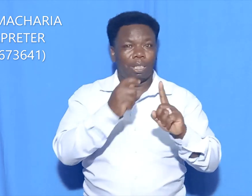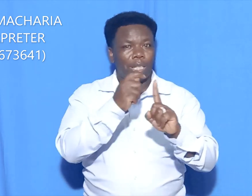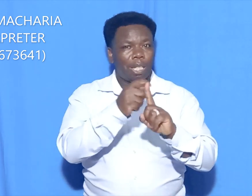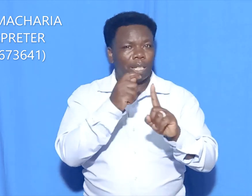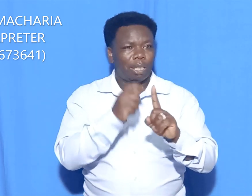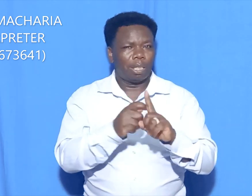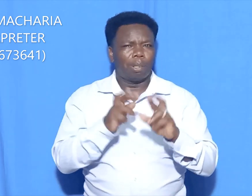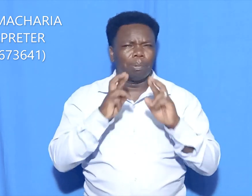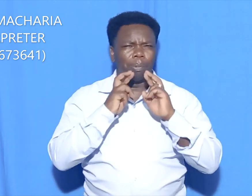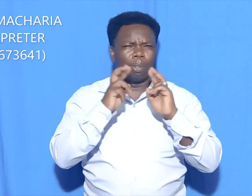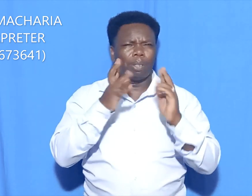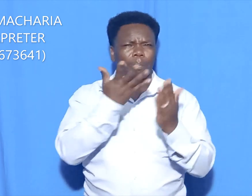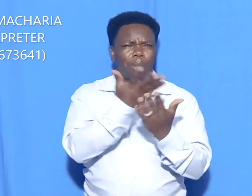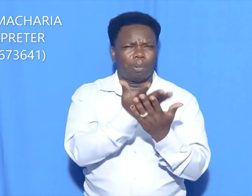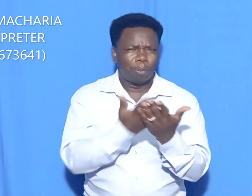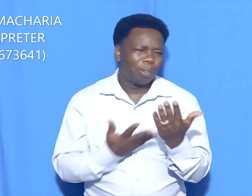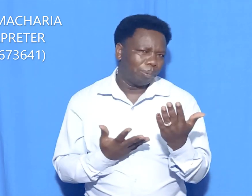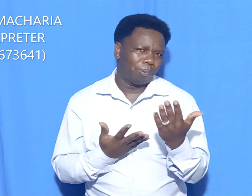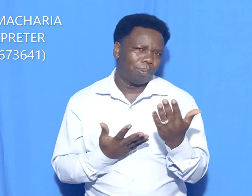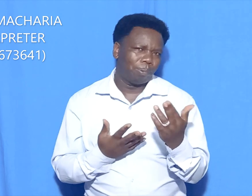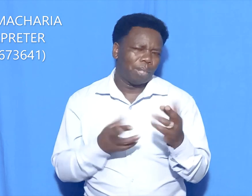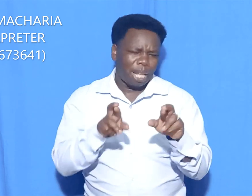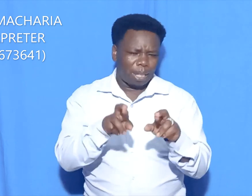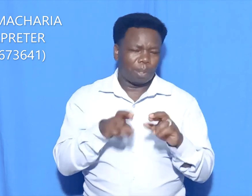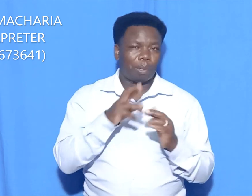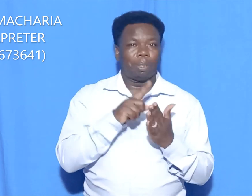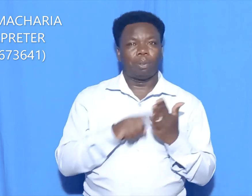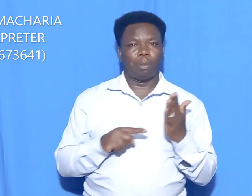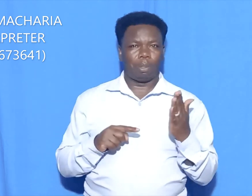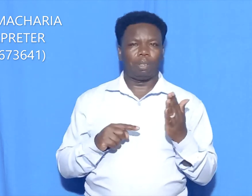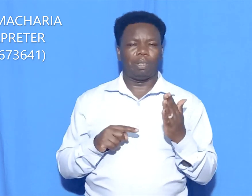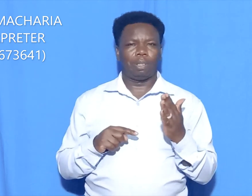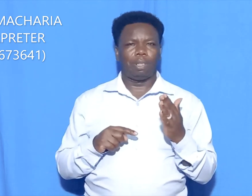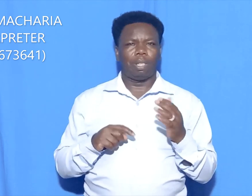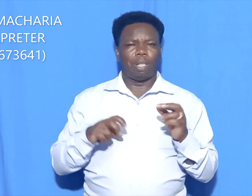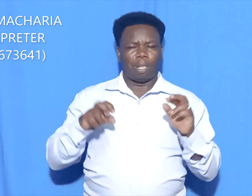Requirements are complete of the